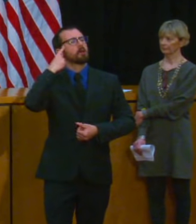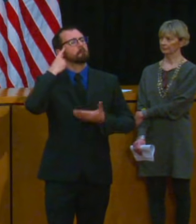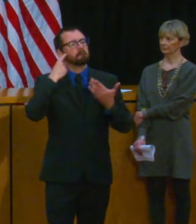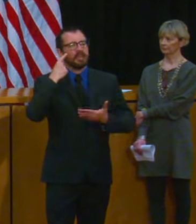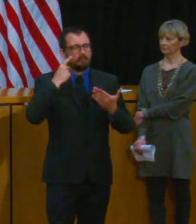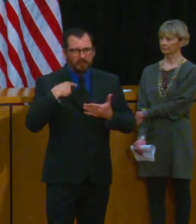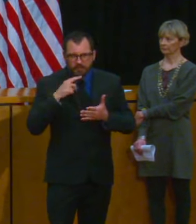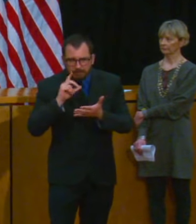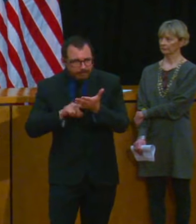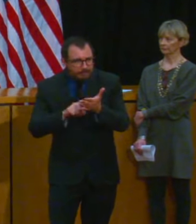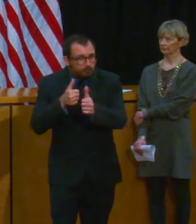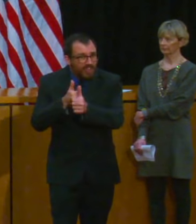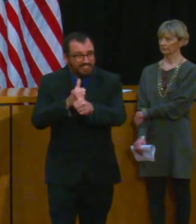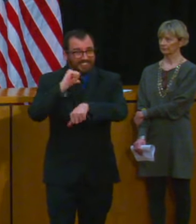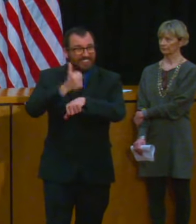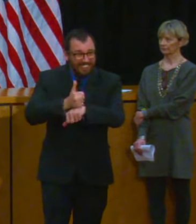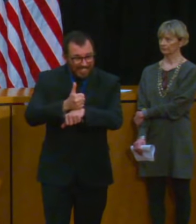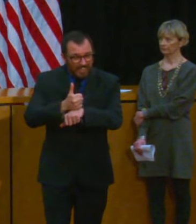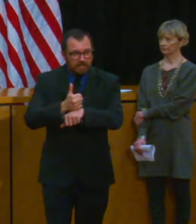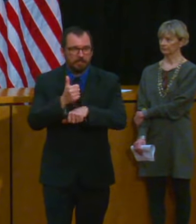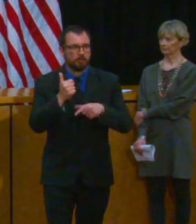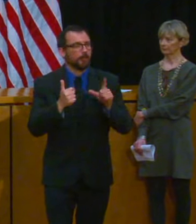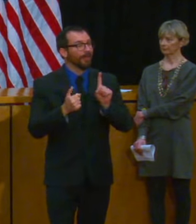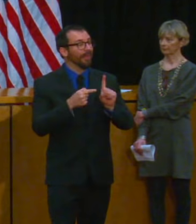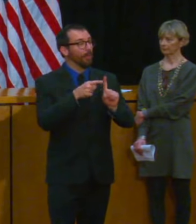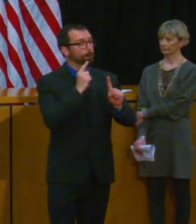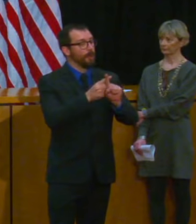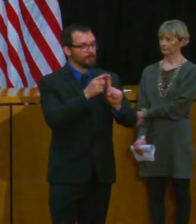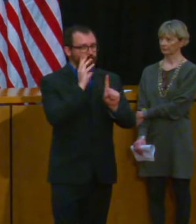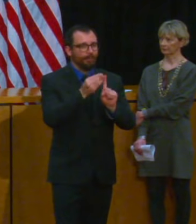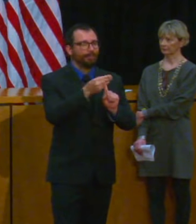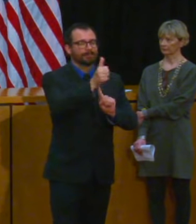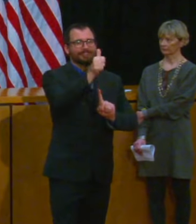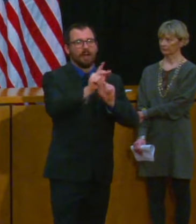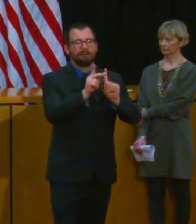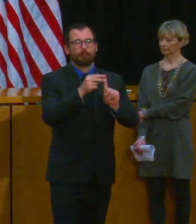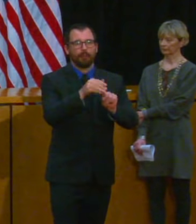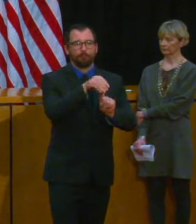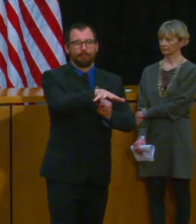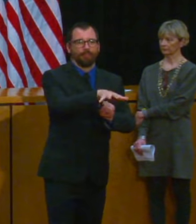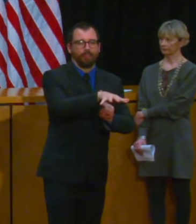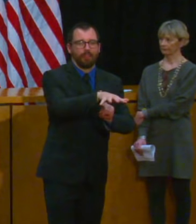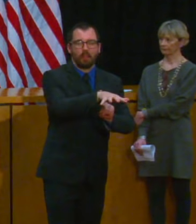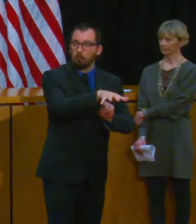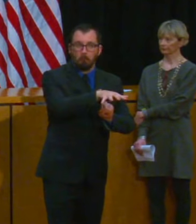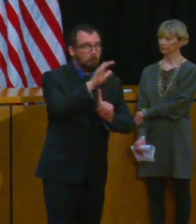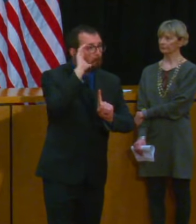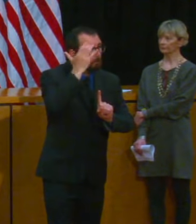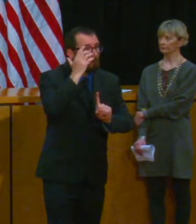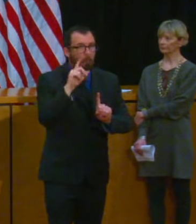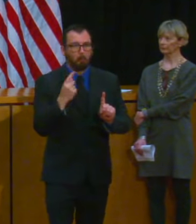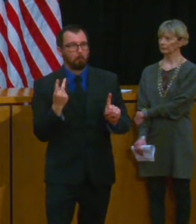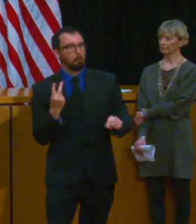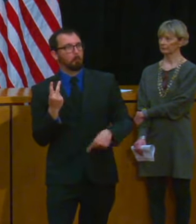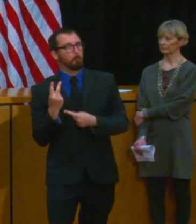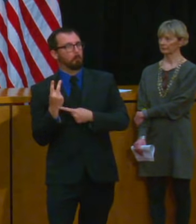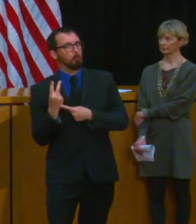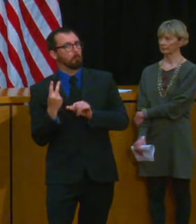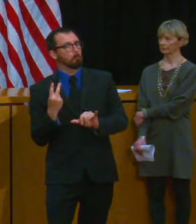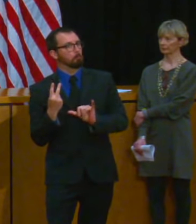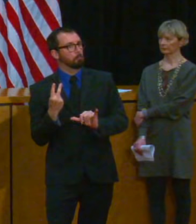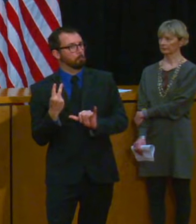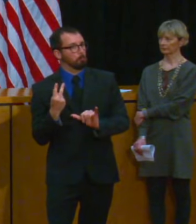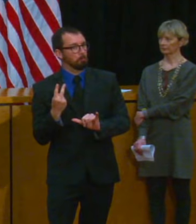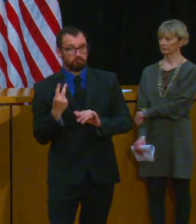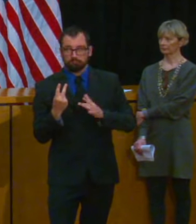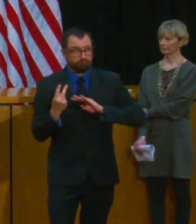that's a very good sign because it means that the work all of you and we have done here in Massachusetts to stay